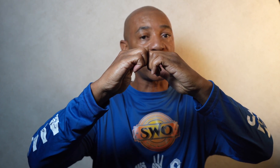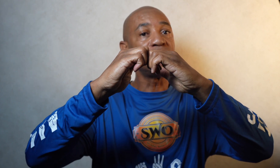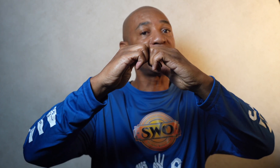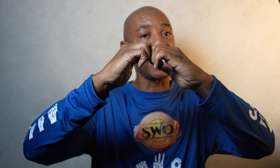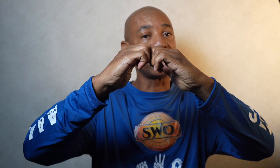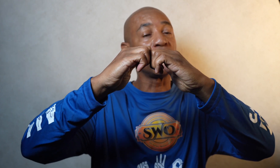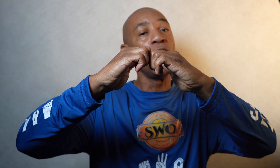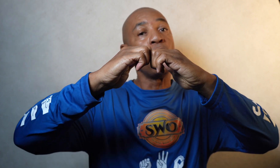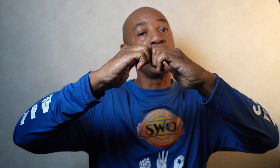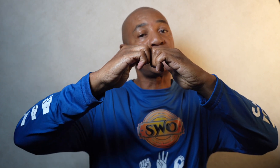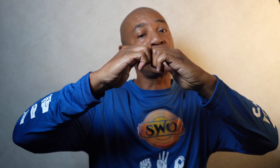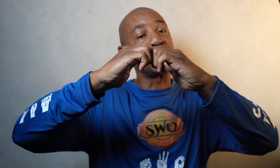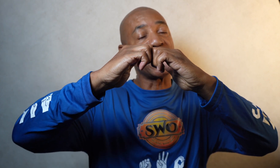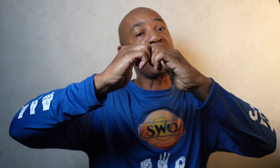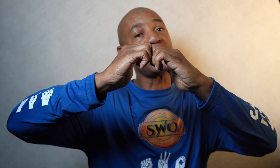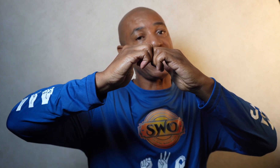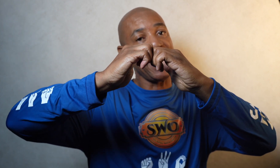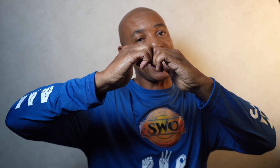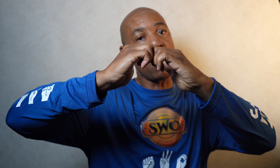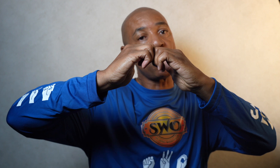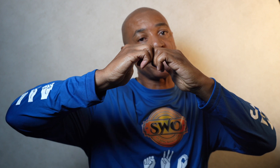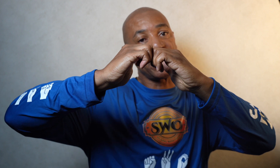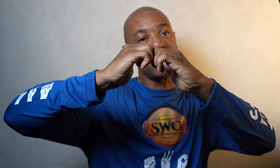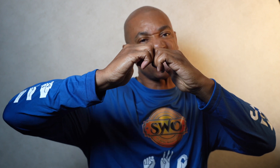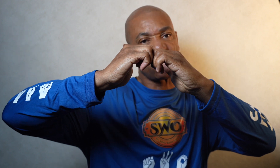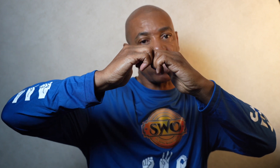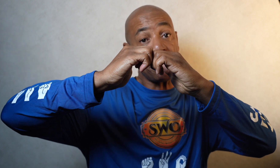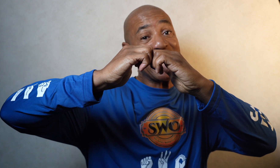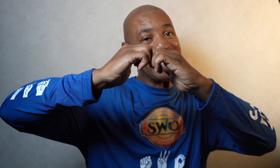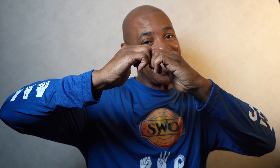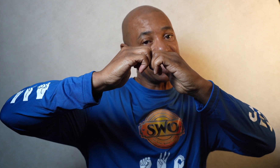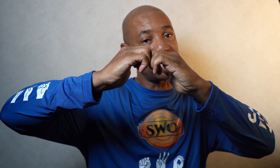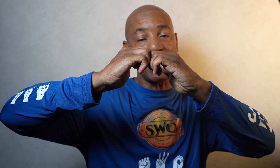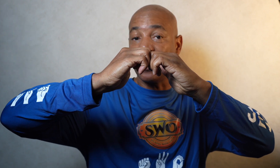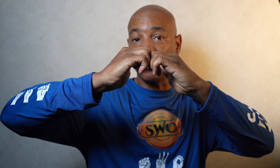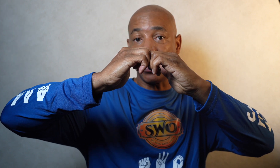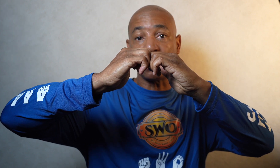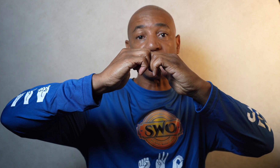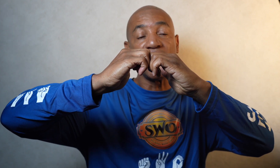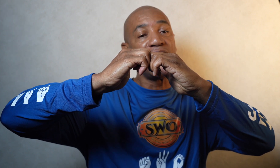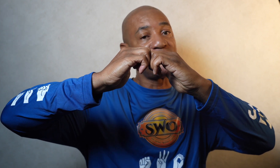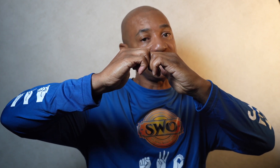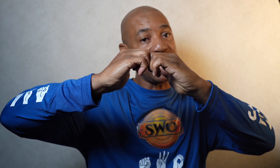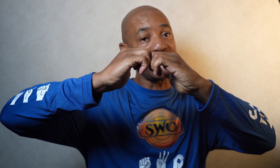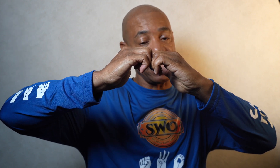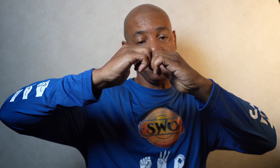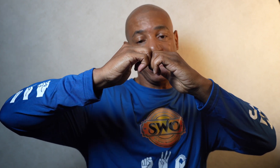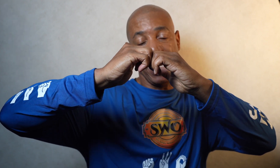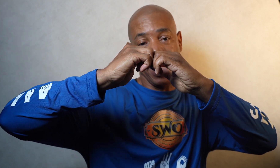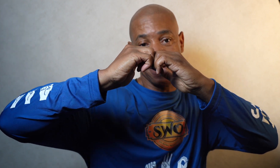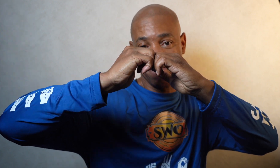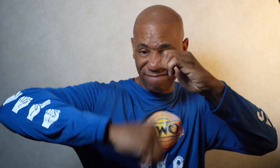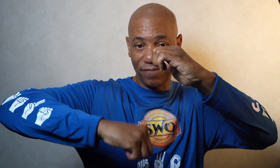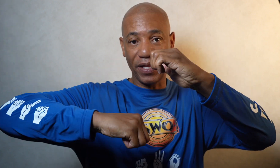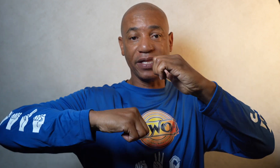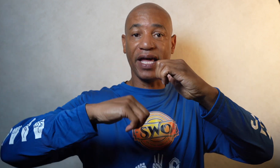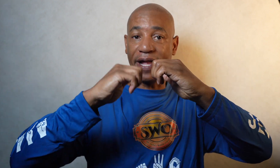come together with your dominant hand. will pretend to scrape against the other knuckles of the non-dominant hand. Like that.